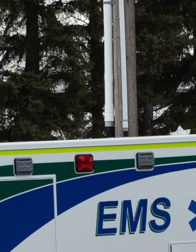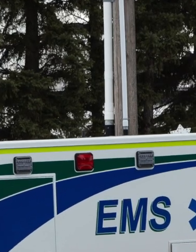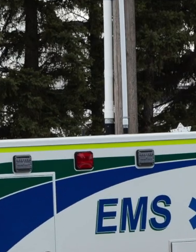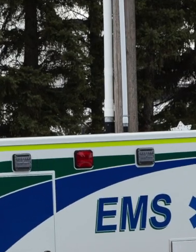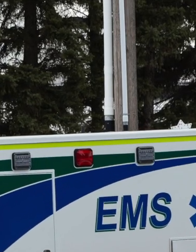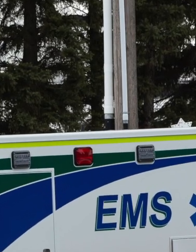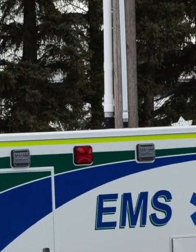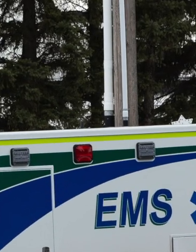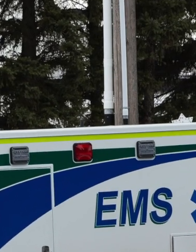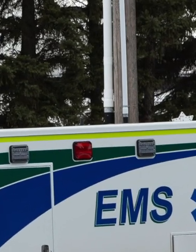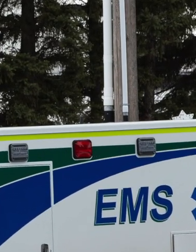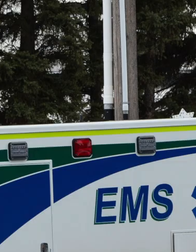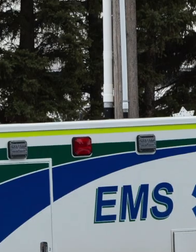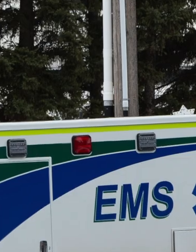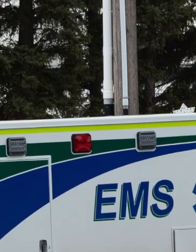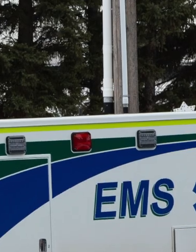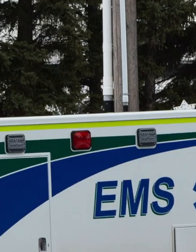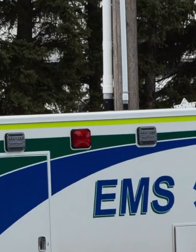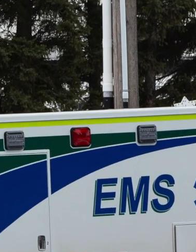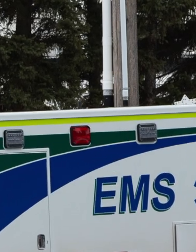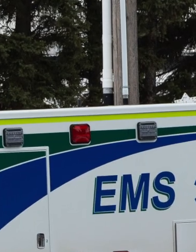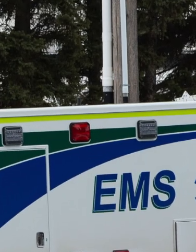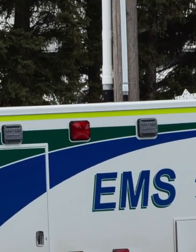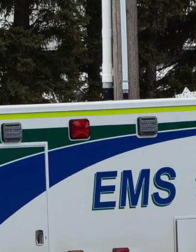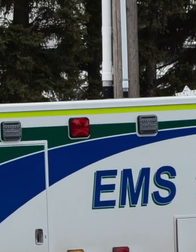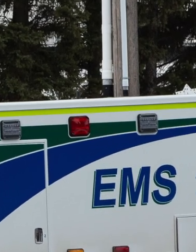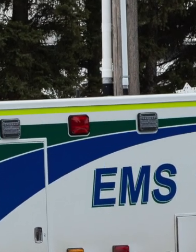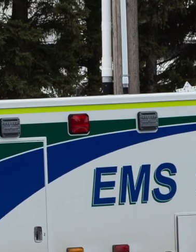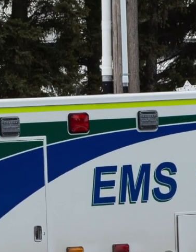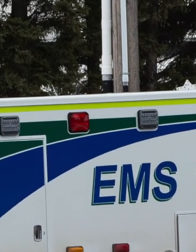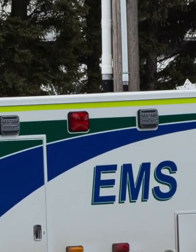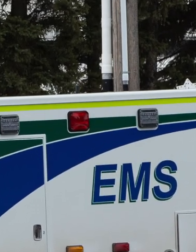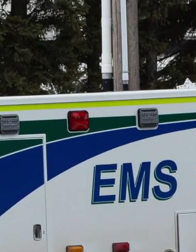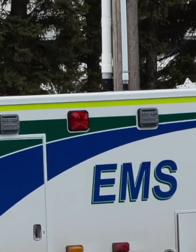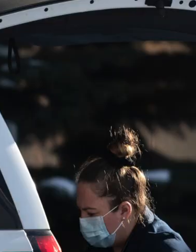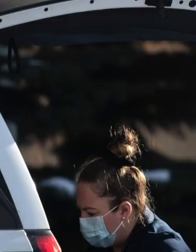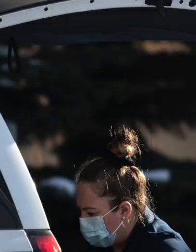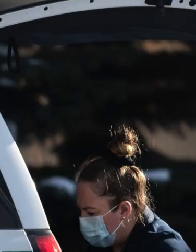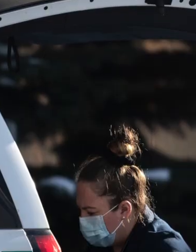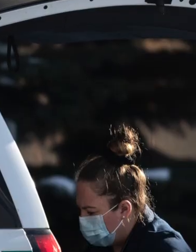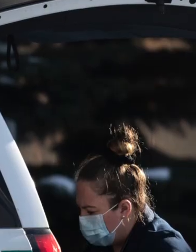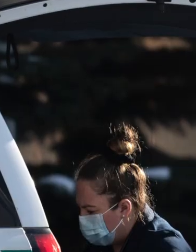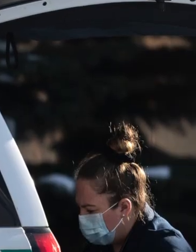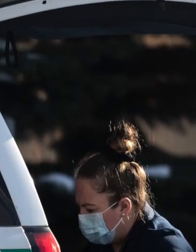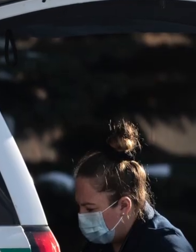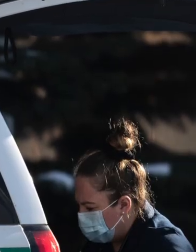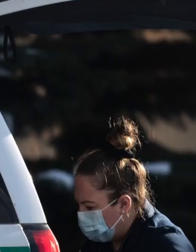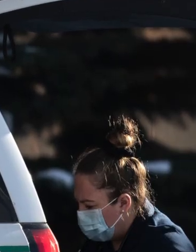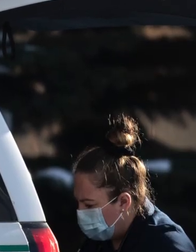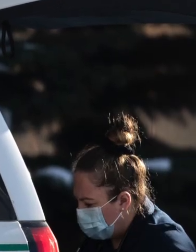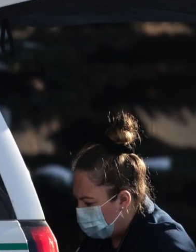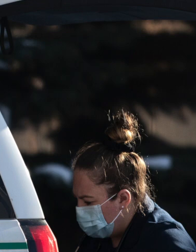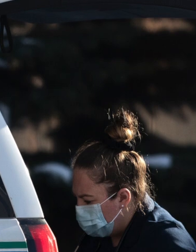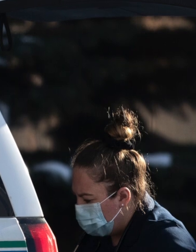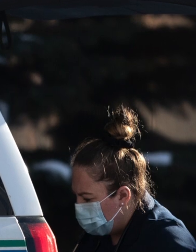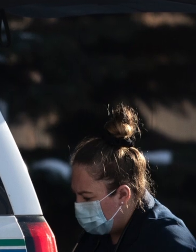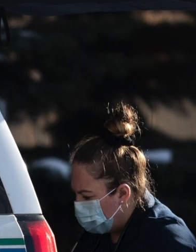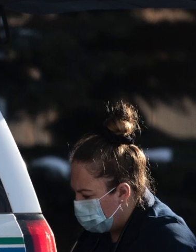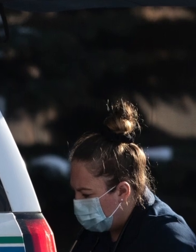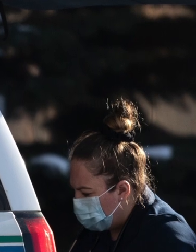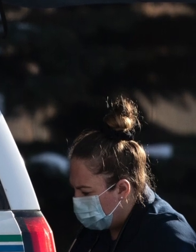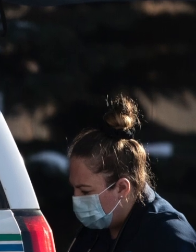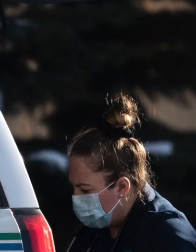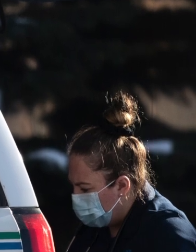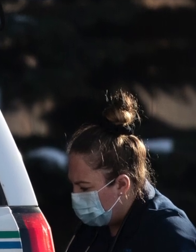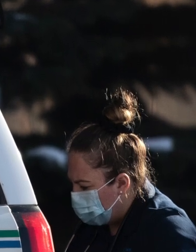know that if they are in need of urgent care that care is available. To keep it that way it is essential that we keep the